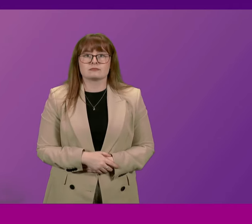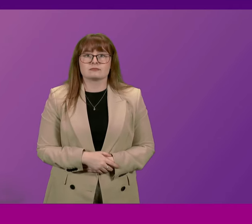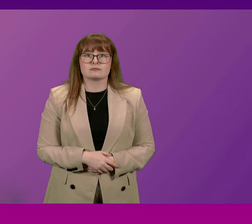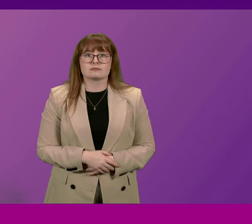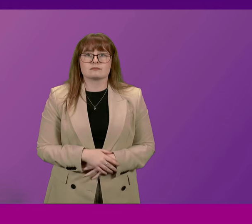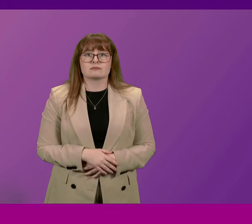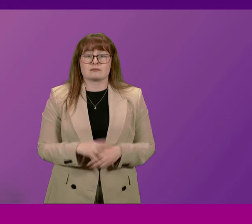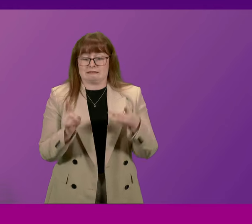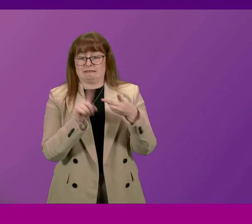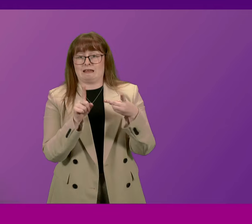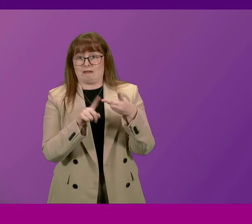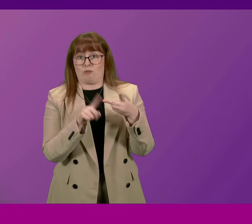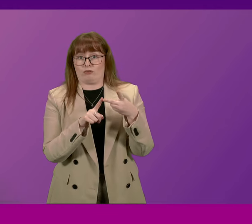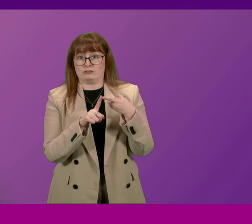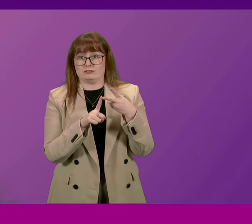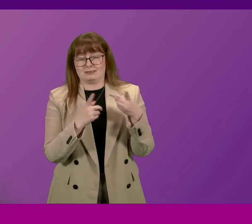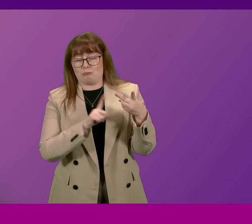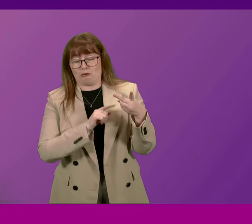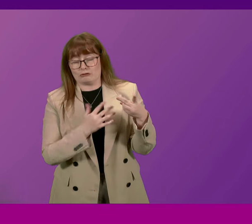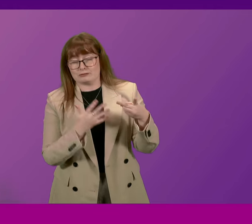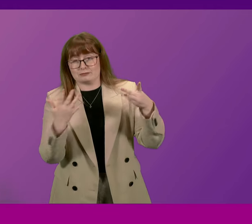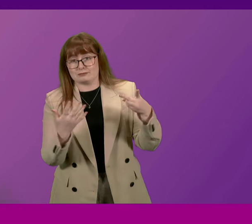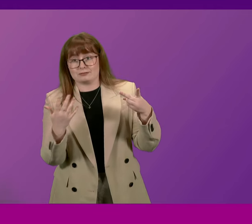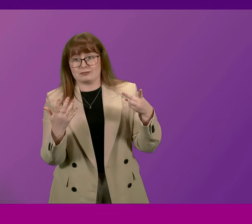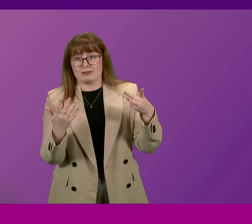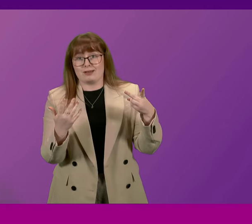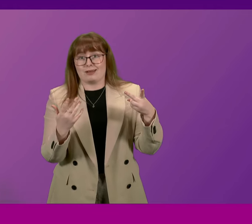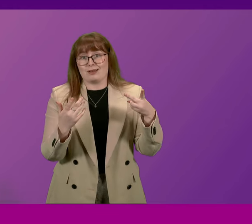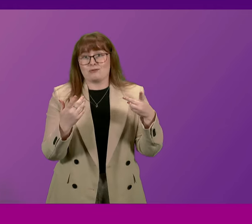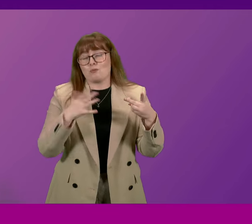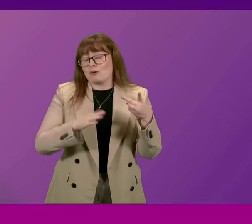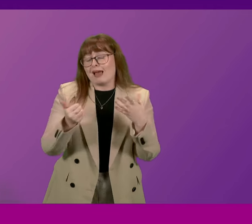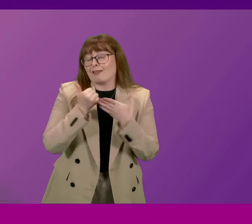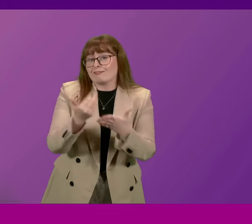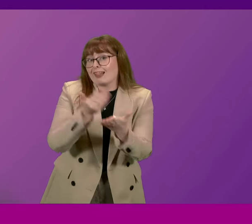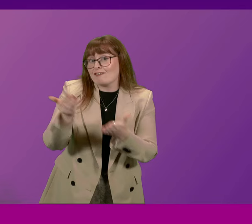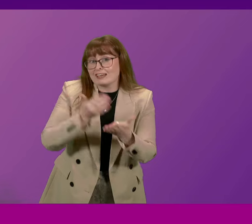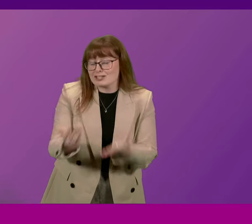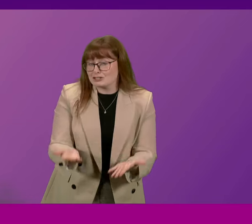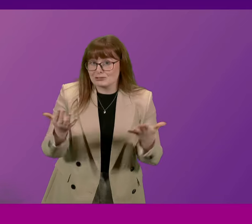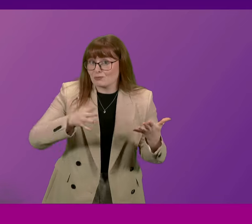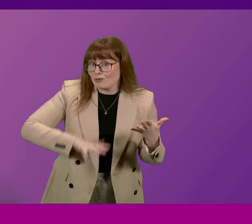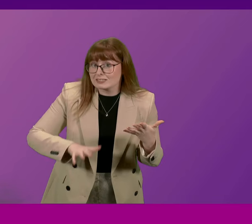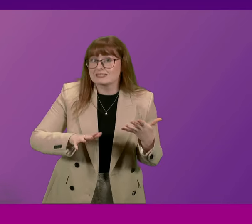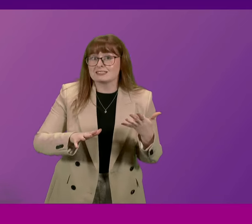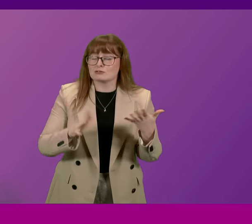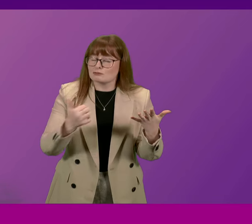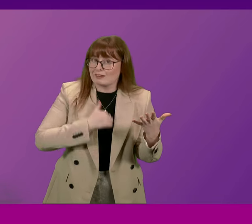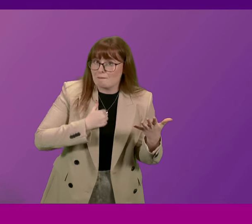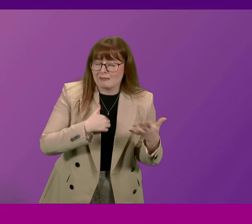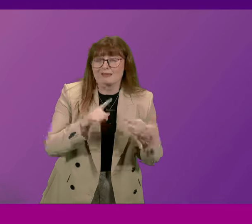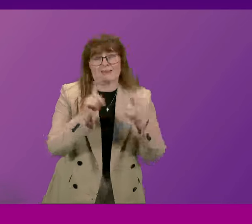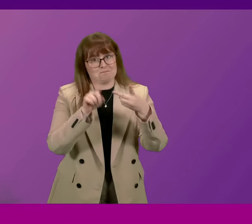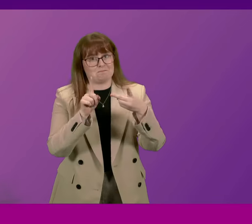The second point, because we're on helpful clarifications here, if you may forgive me.